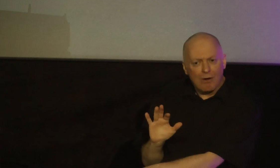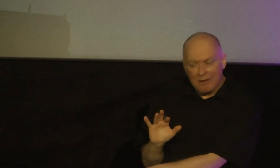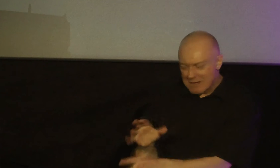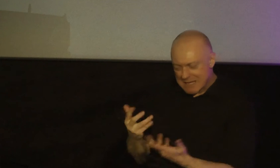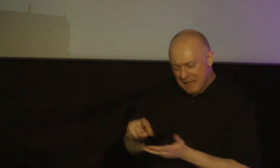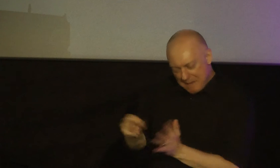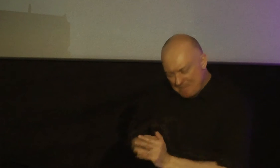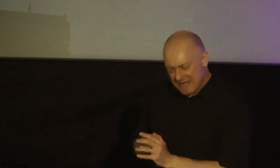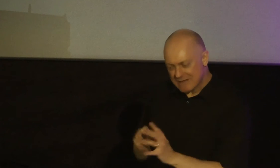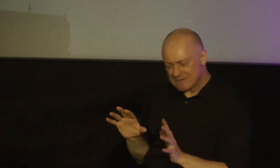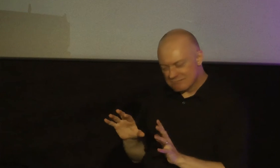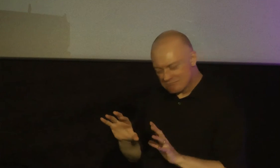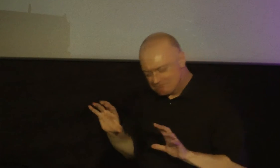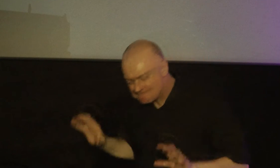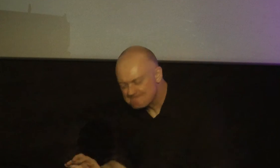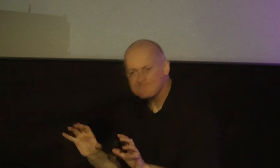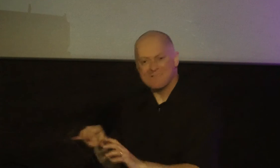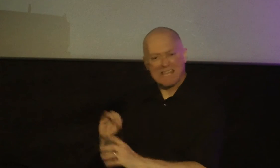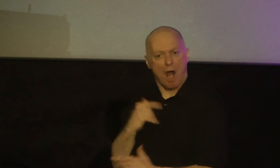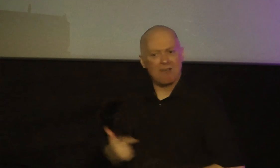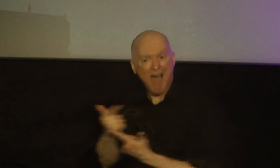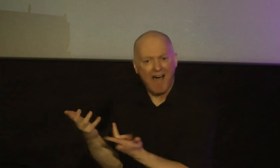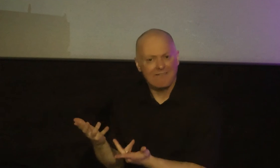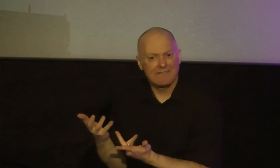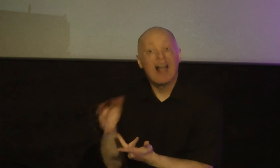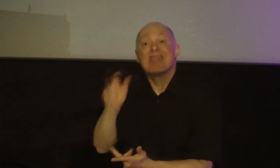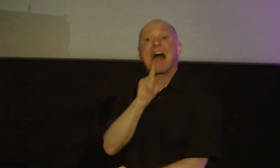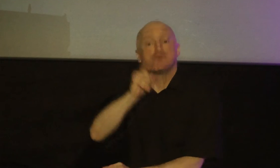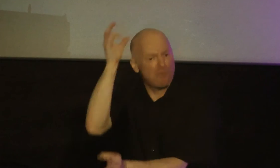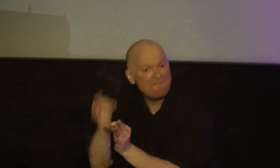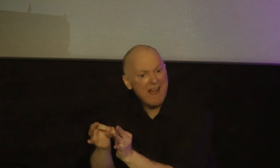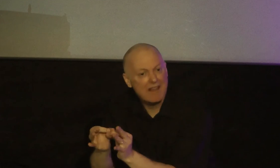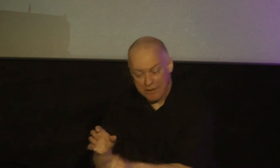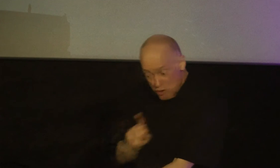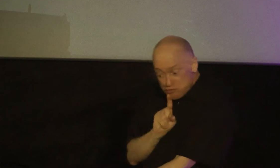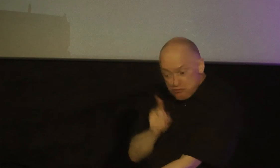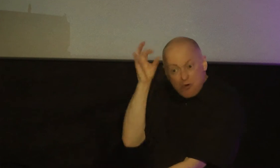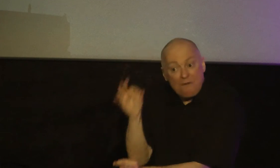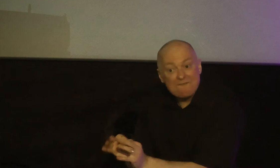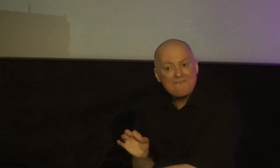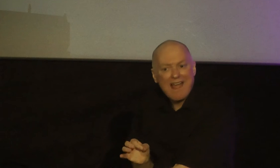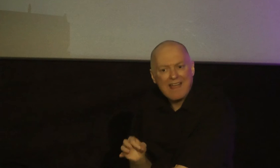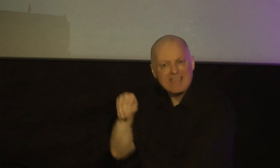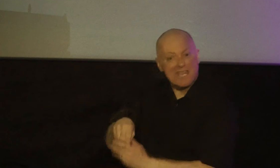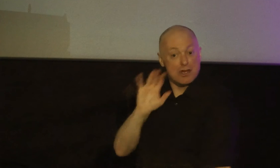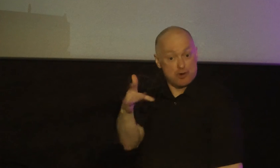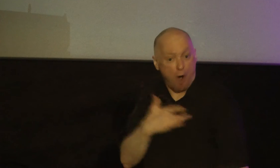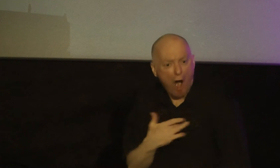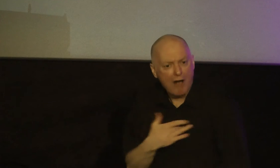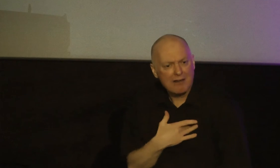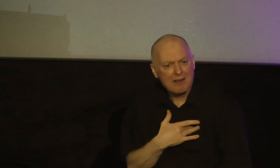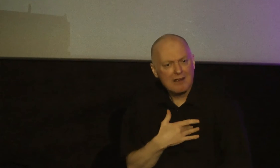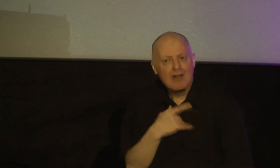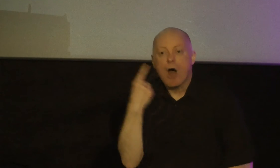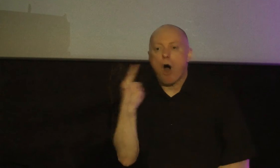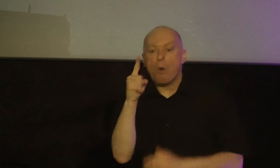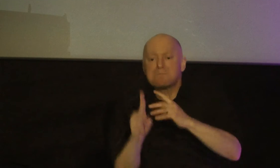reality in our lives that's true faith and true faith that resides in the heart always manifests it always